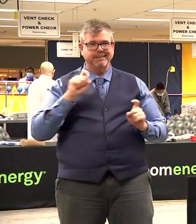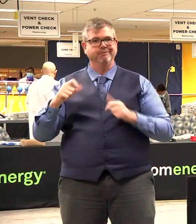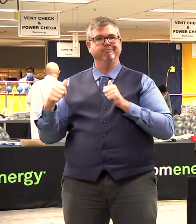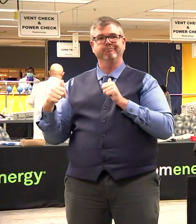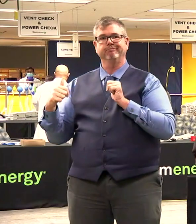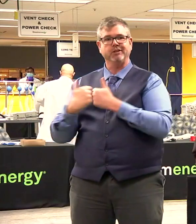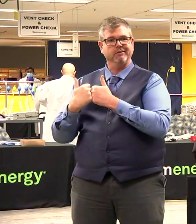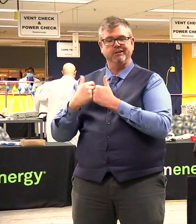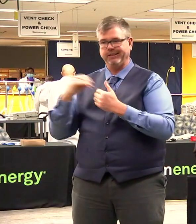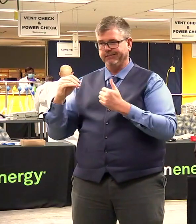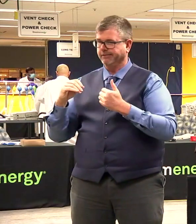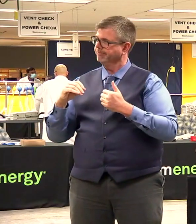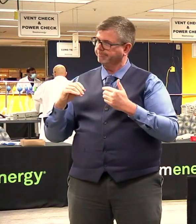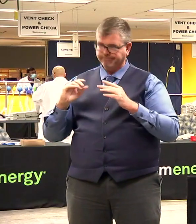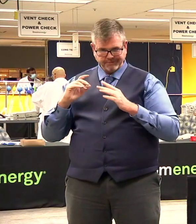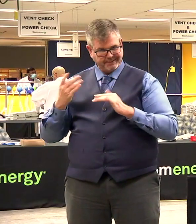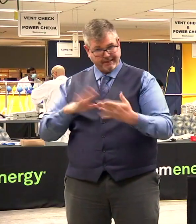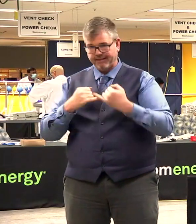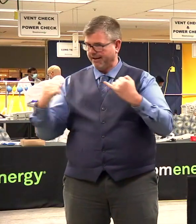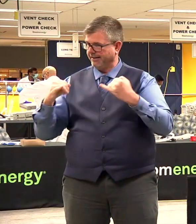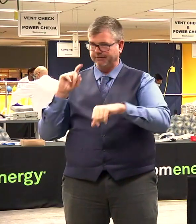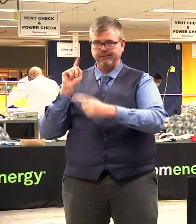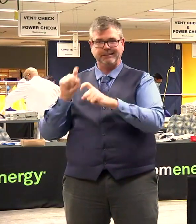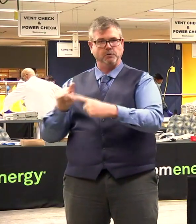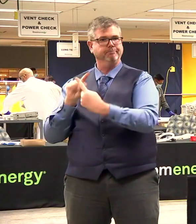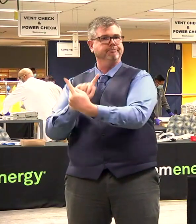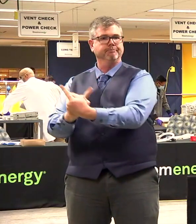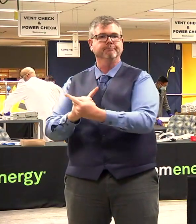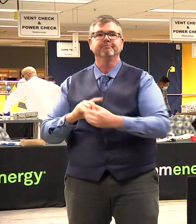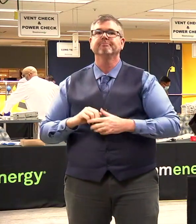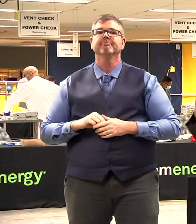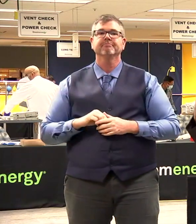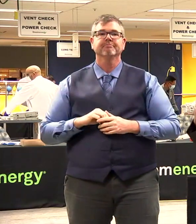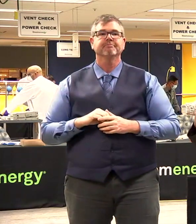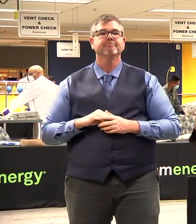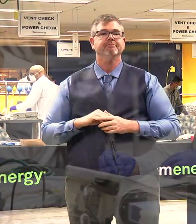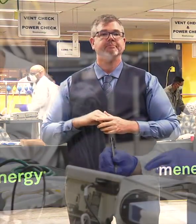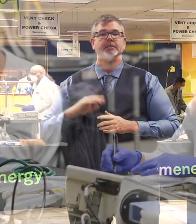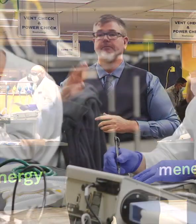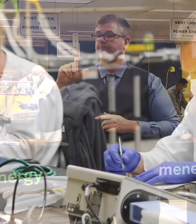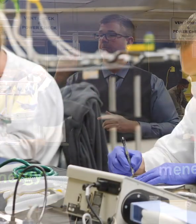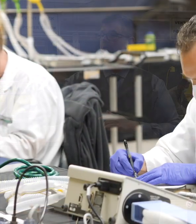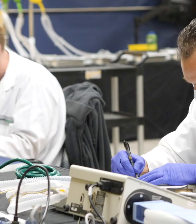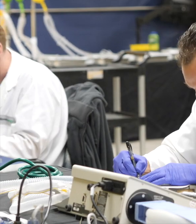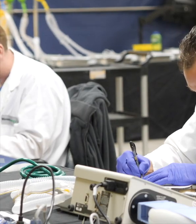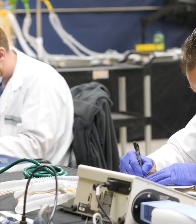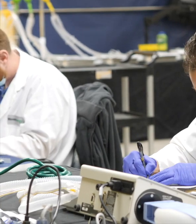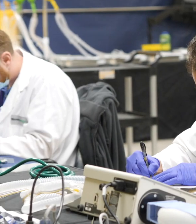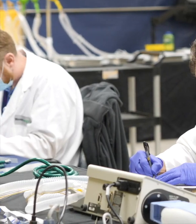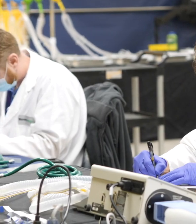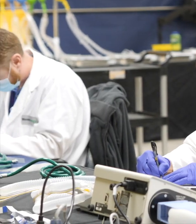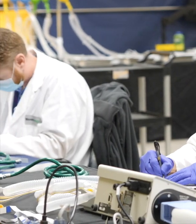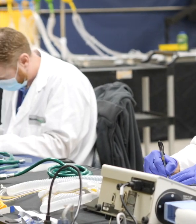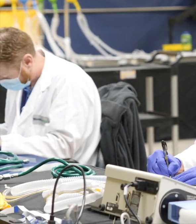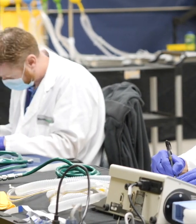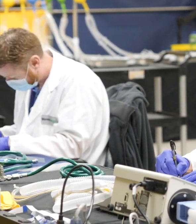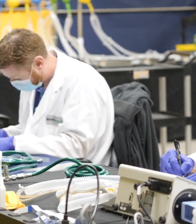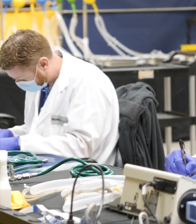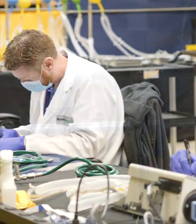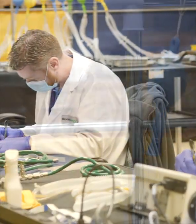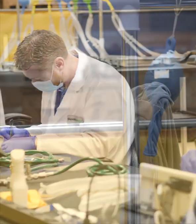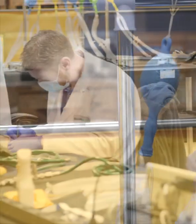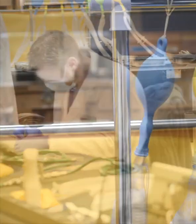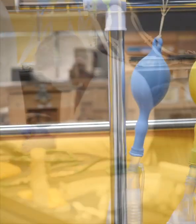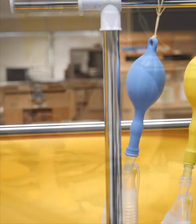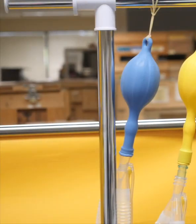we've seen from KR and Susan and their teams, the folks behind me working unbelievable hours because they understand the urgency